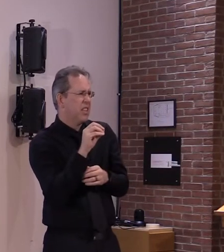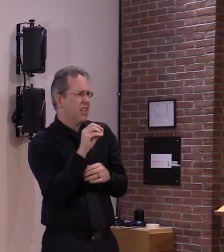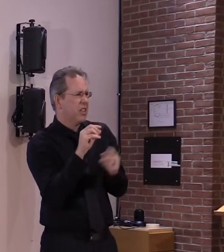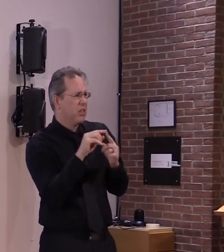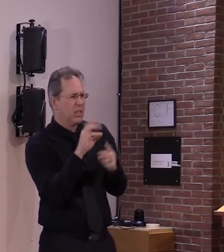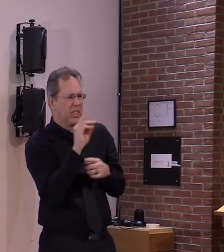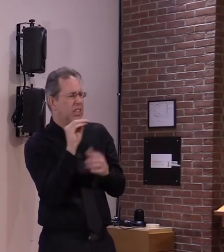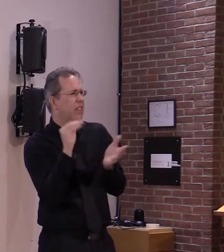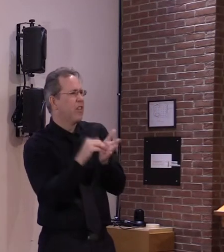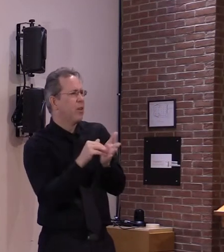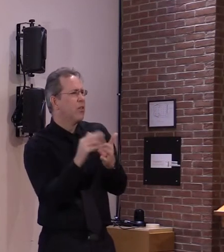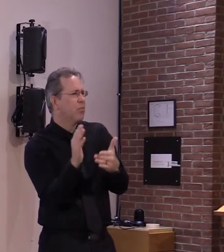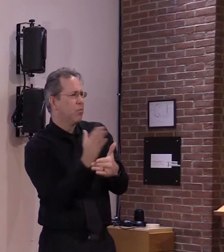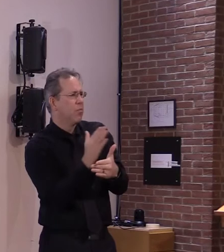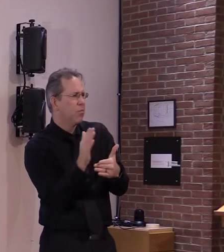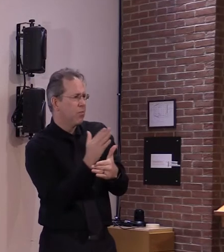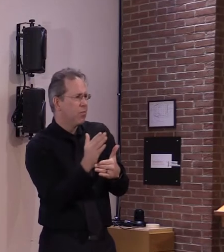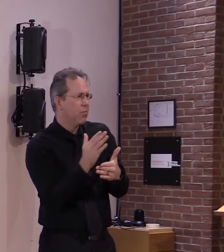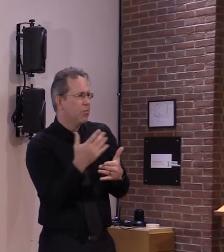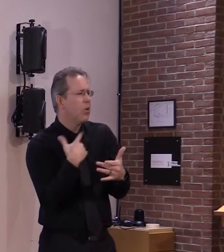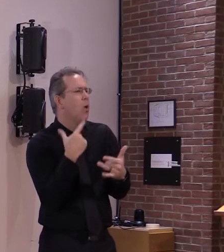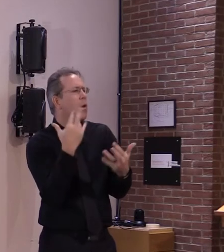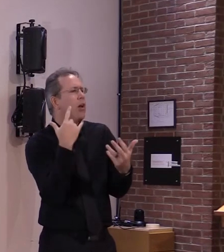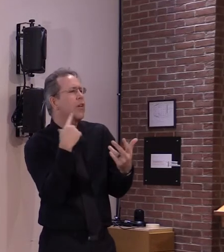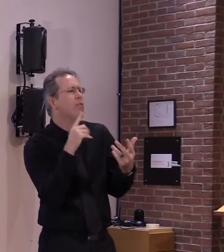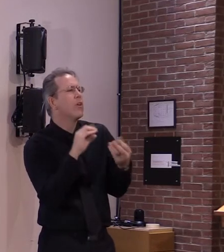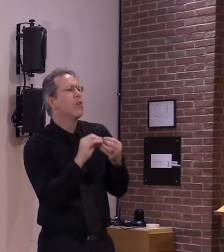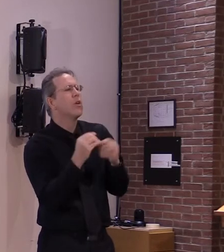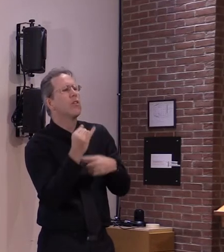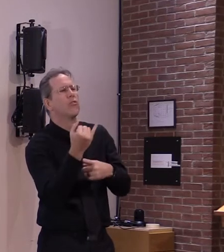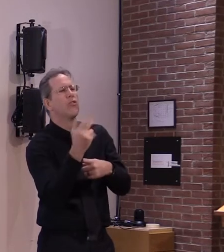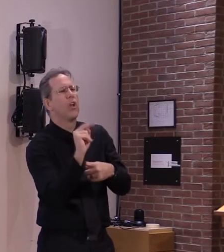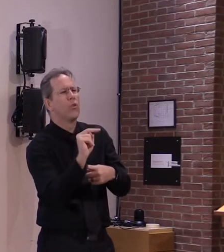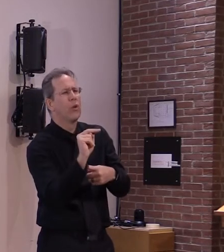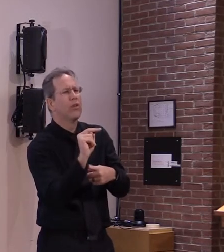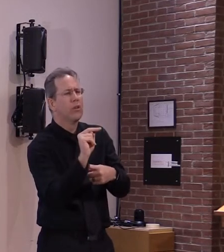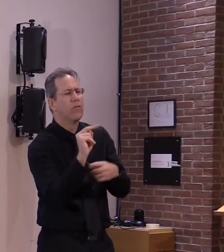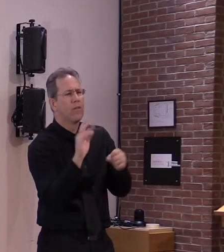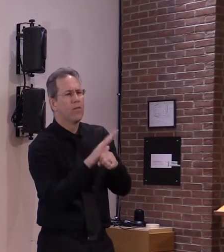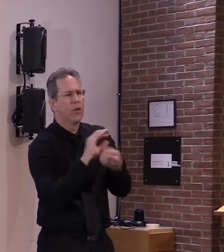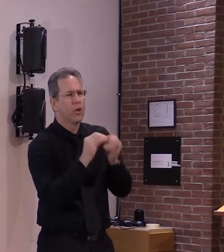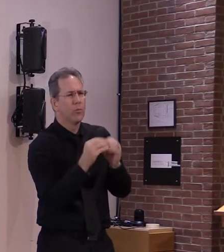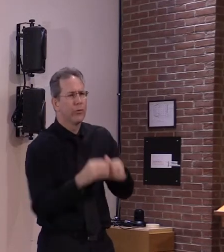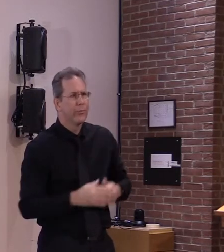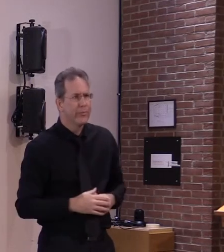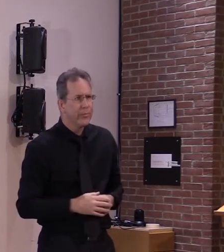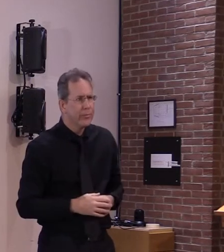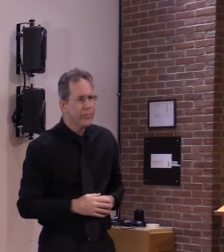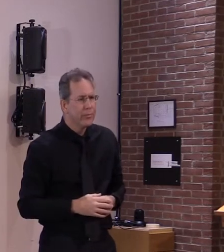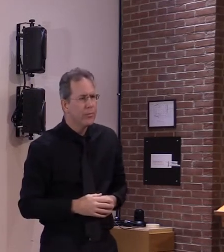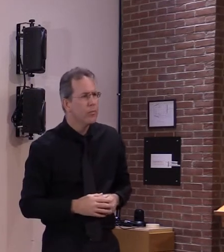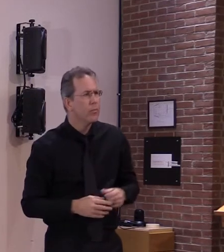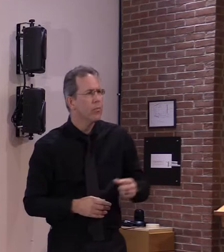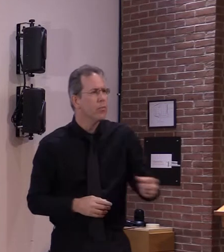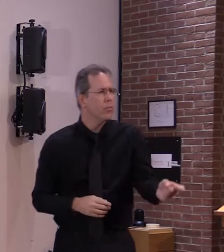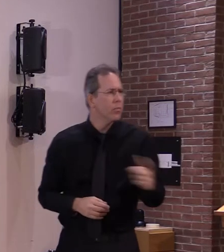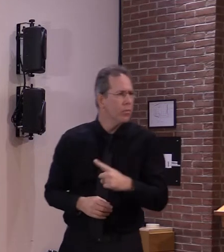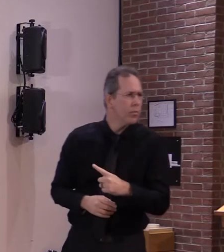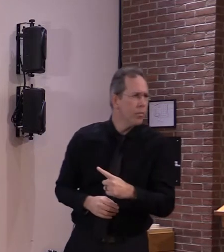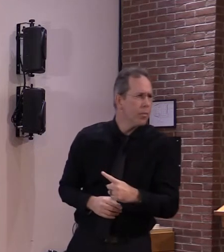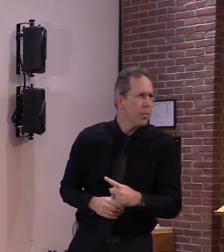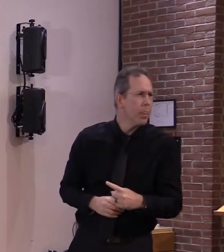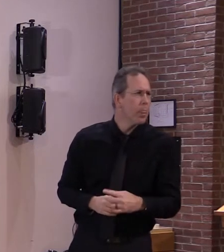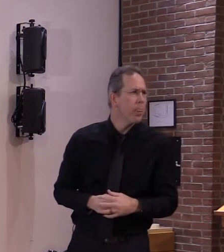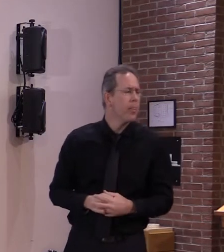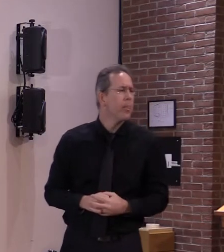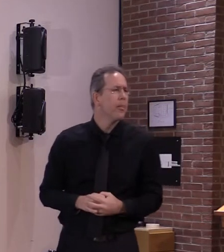vaccine for that entire umbrella population and then i guess just a kind of a big picture question here you know we're